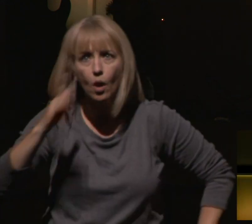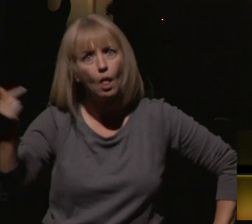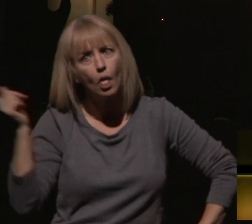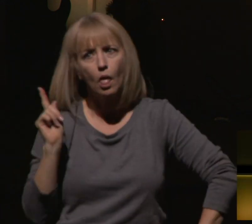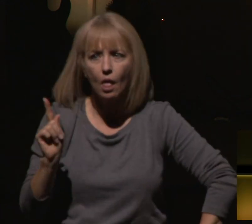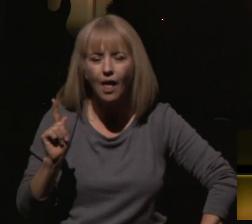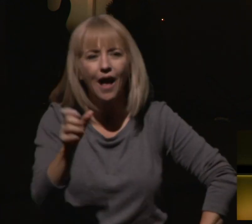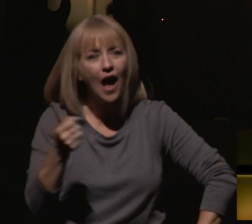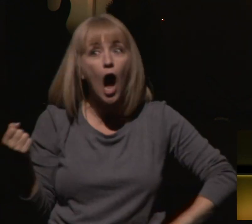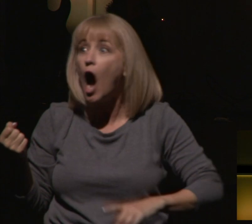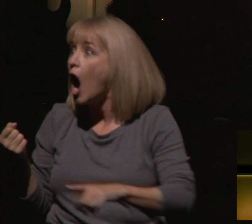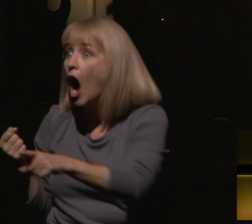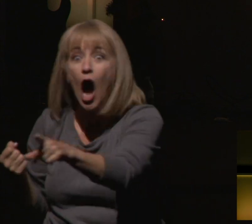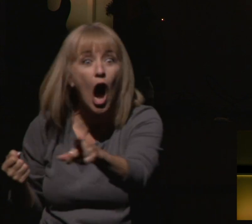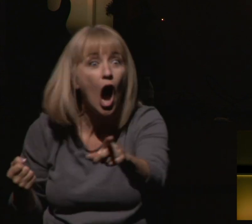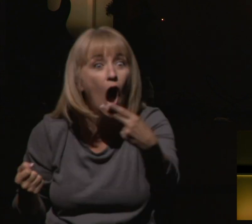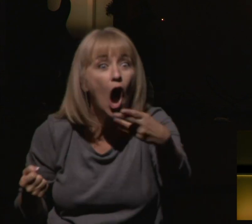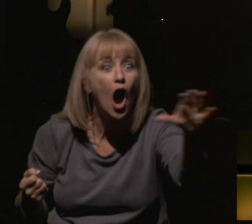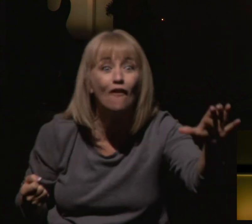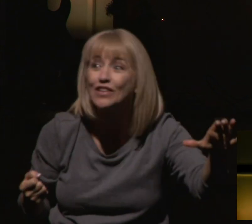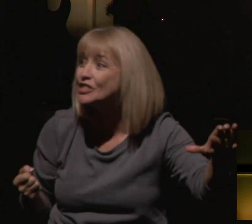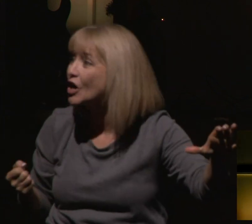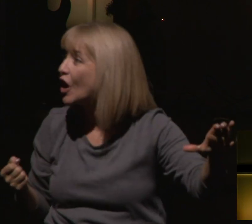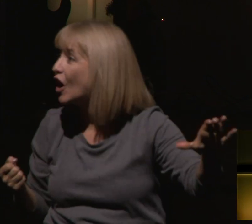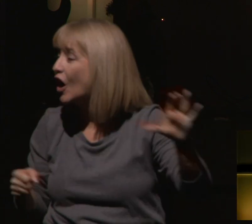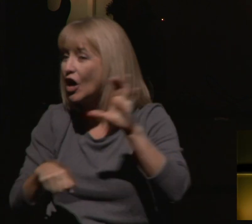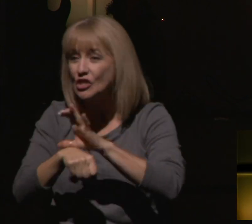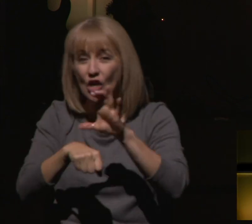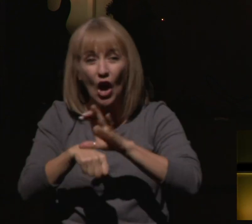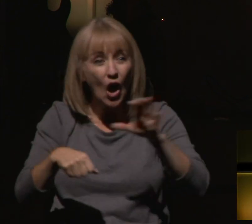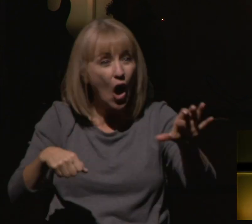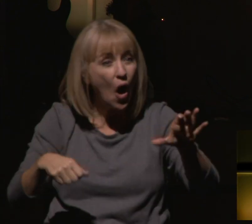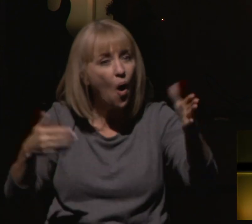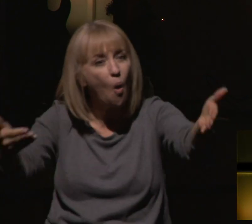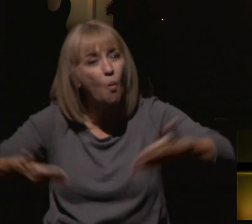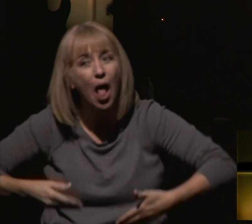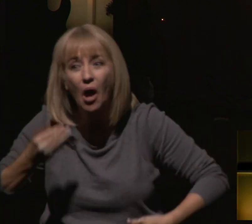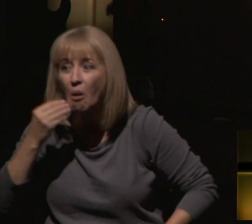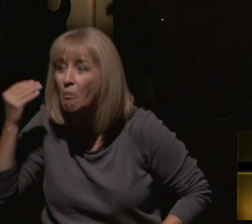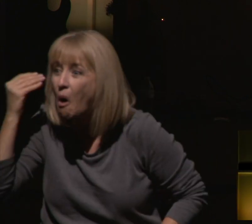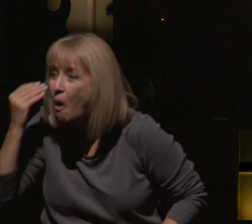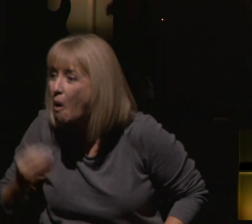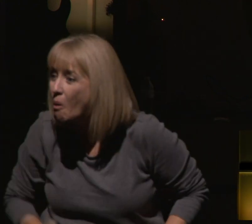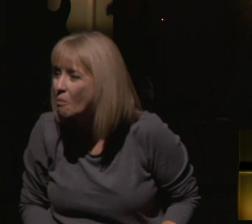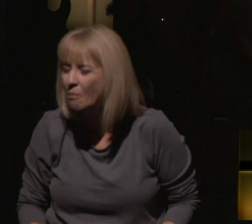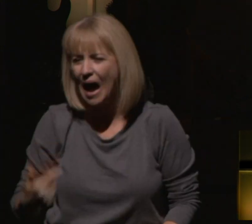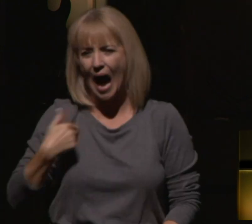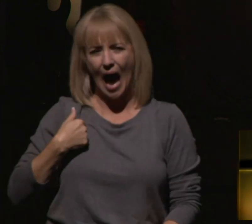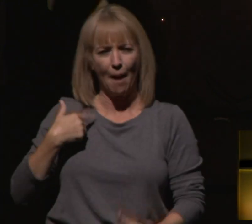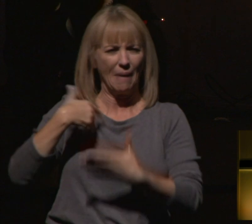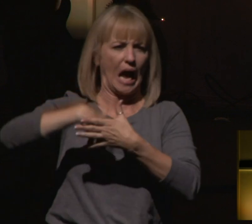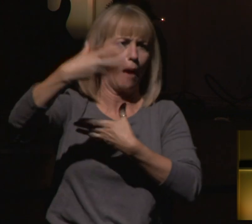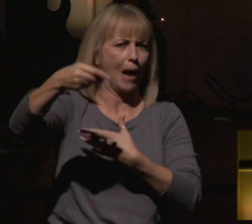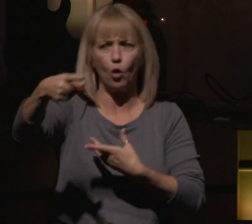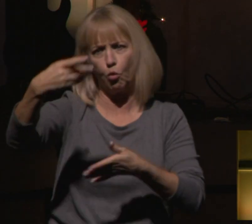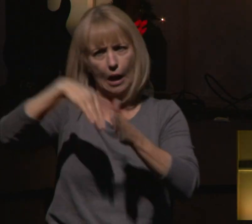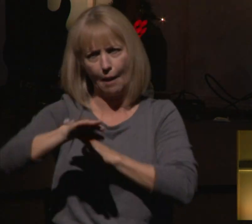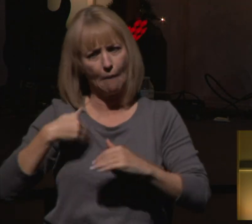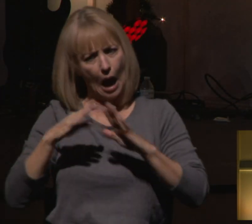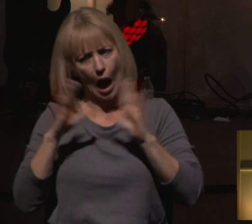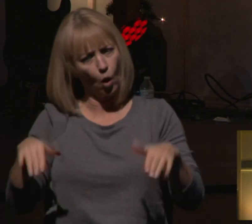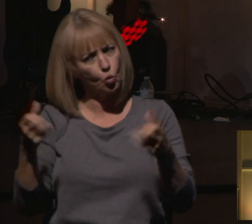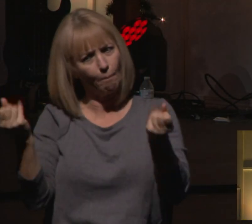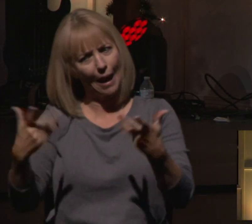Oh, it's Harvester. Hey, welcome home, Harvester. I'll come out to you. There's too many of you to come inside.